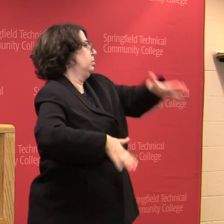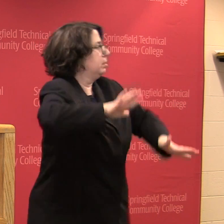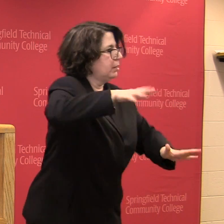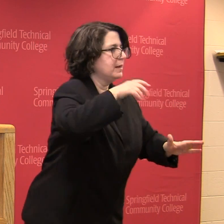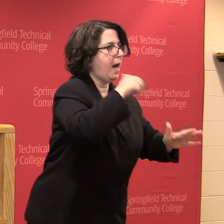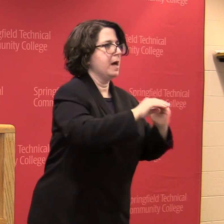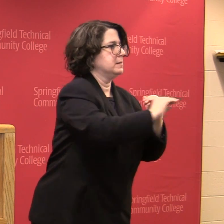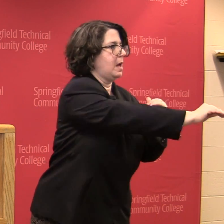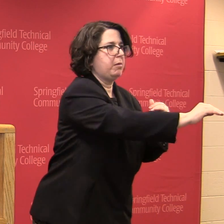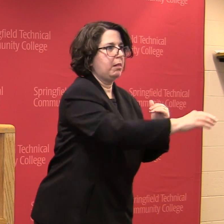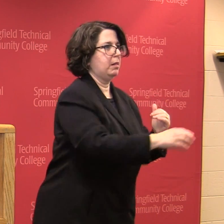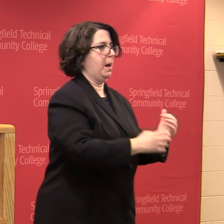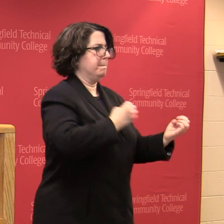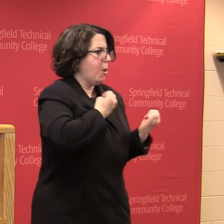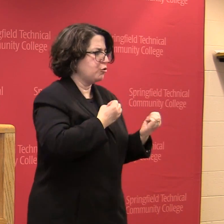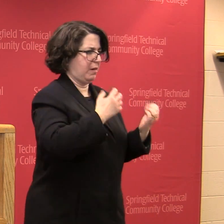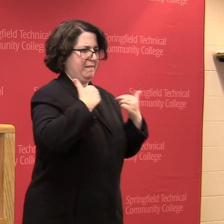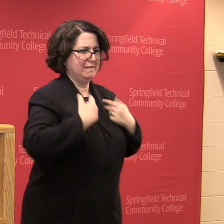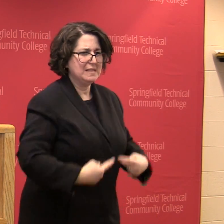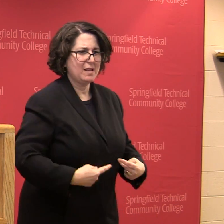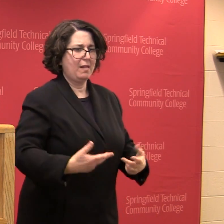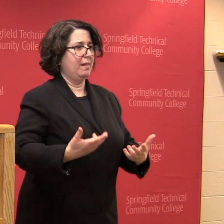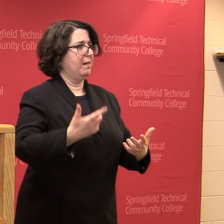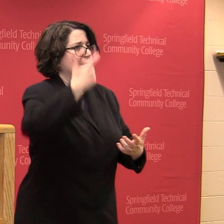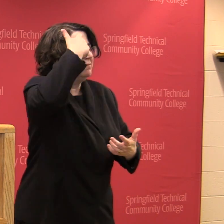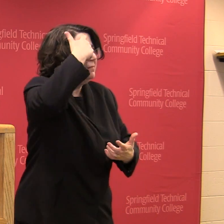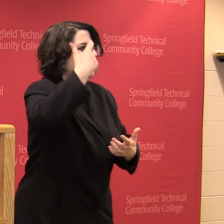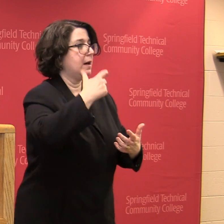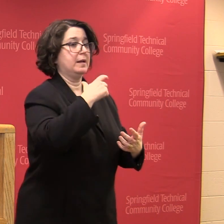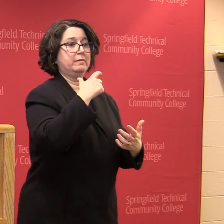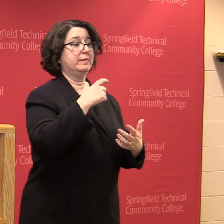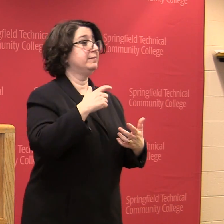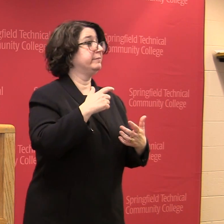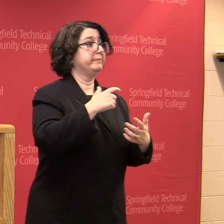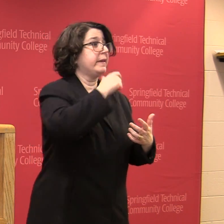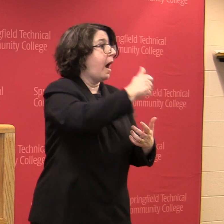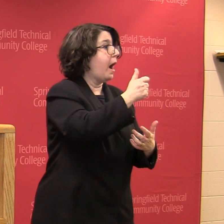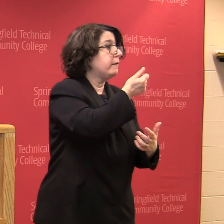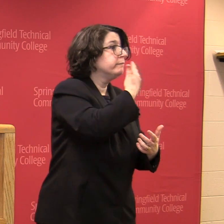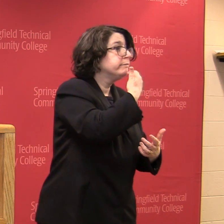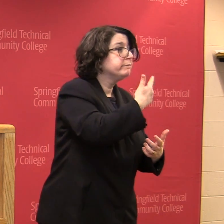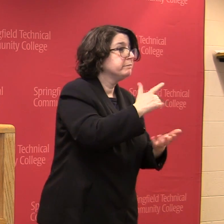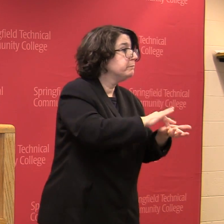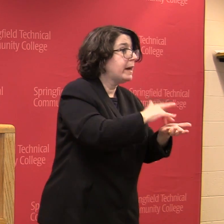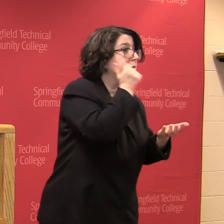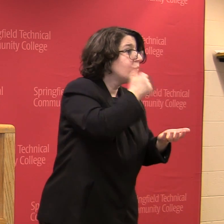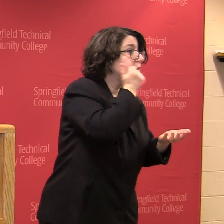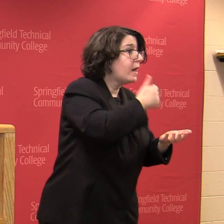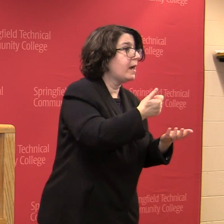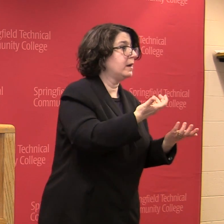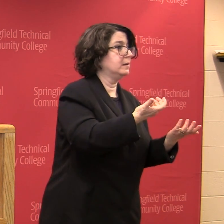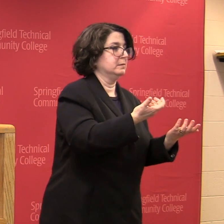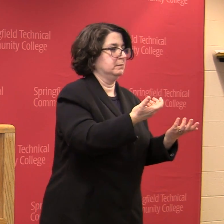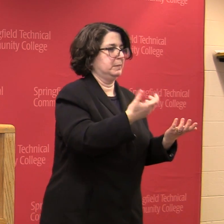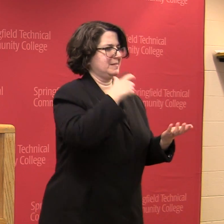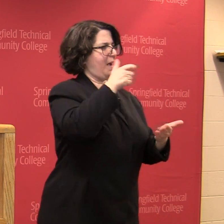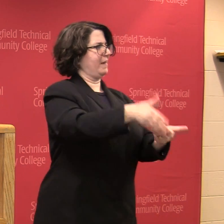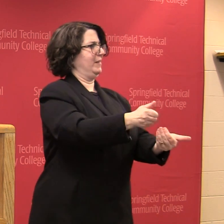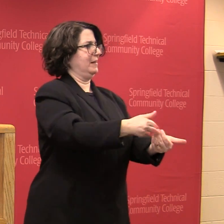and physically. I was not taking my meds daily, unless it was convenient, which when is it ever.